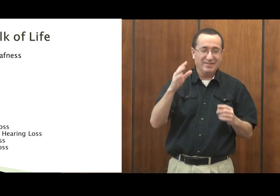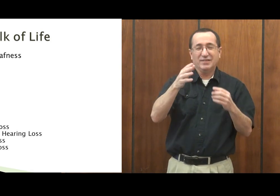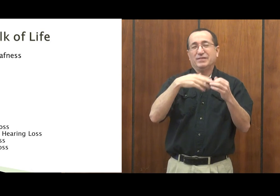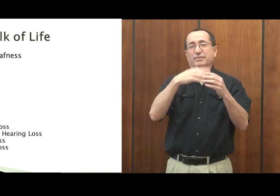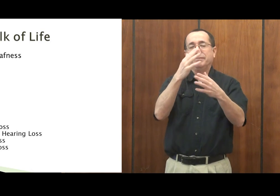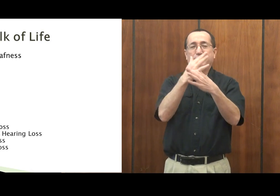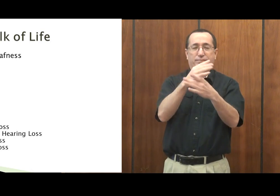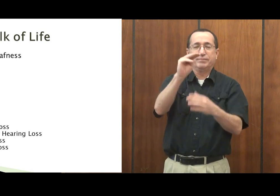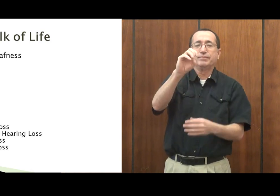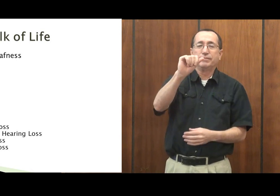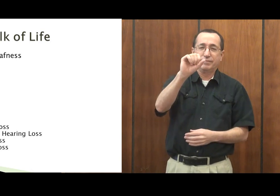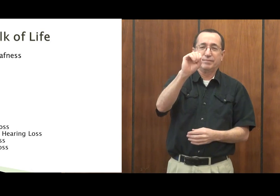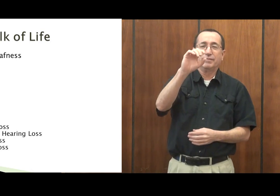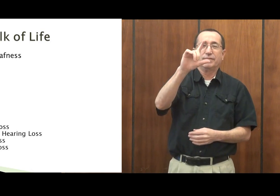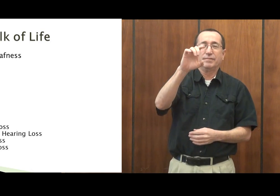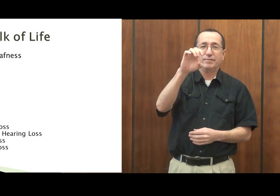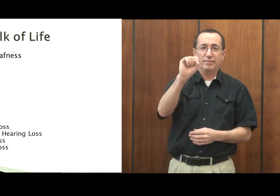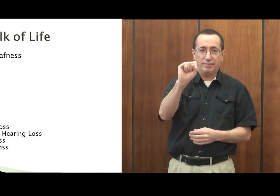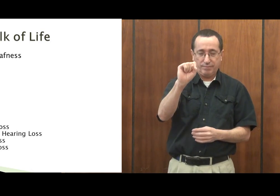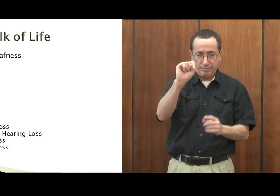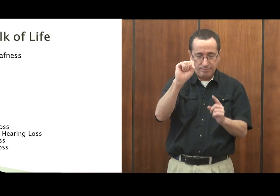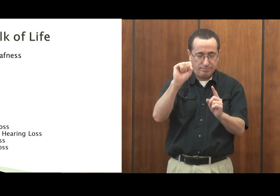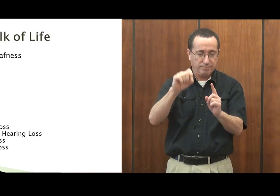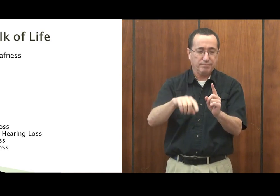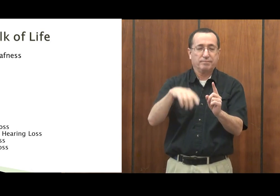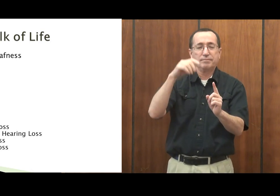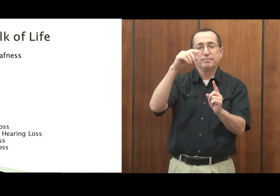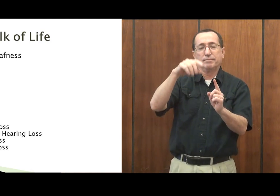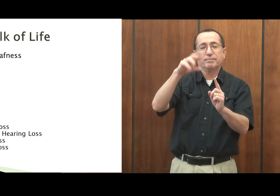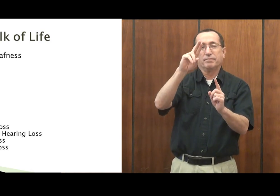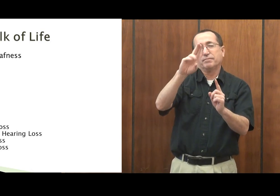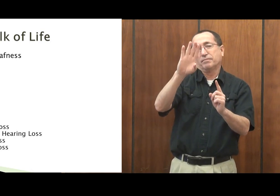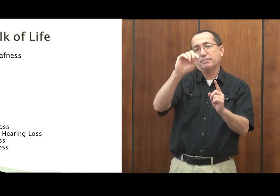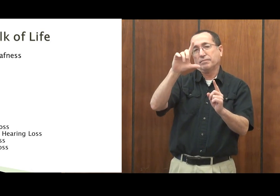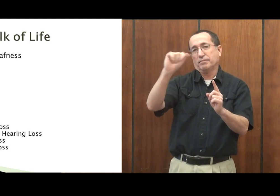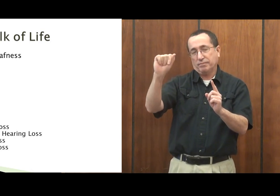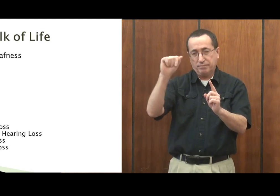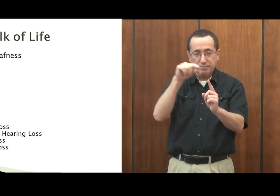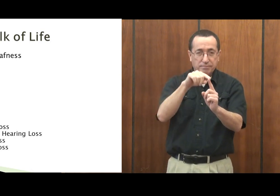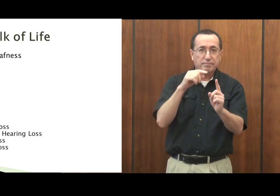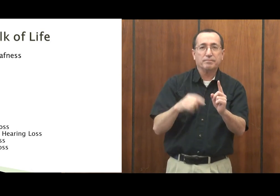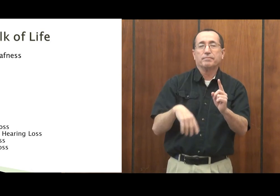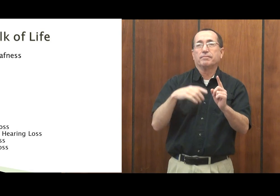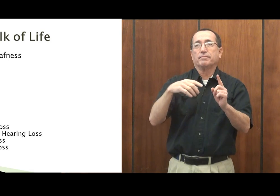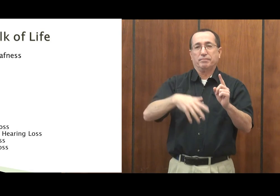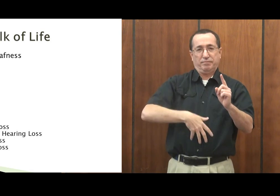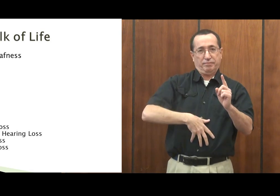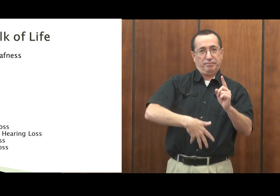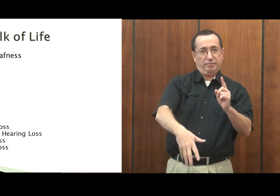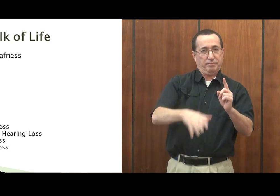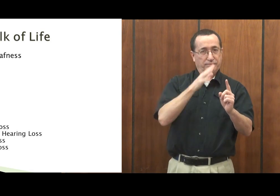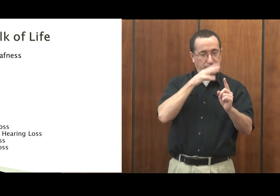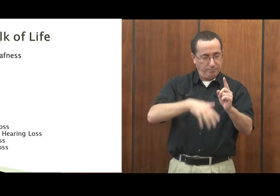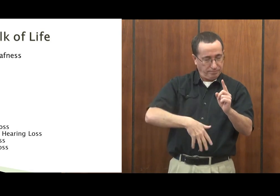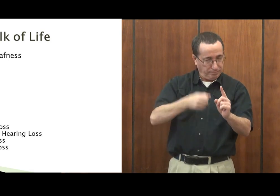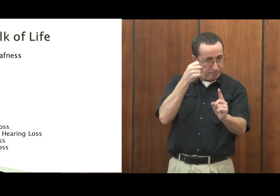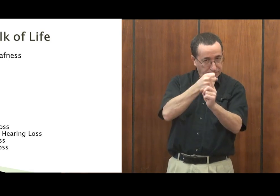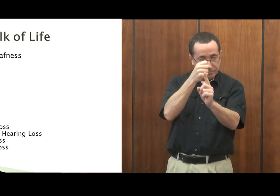So the German measles, there was a heart, rubella was another word for it. If the